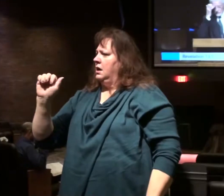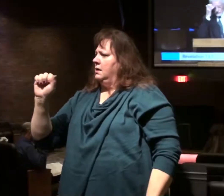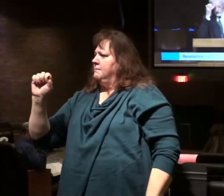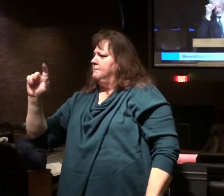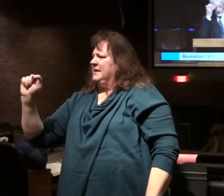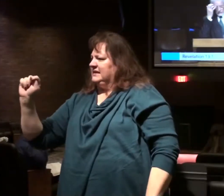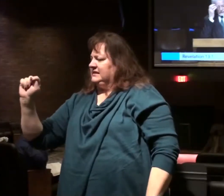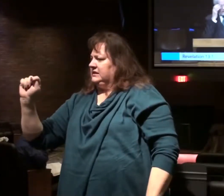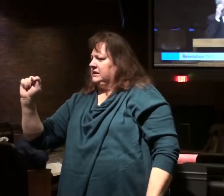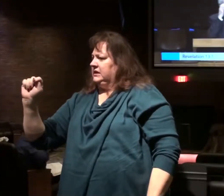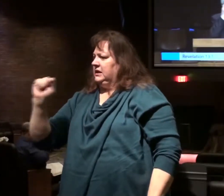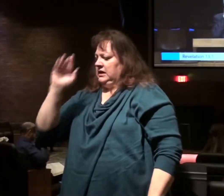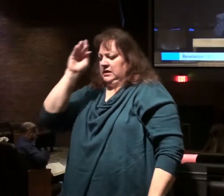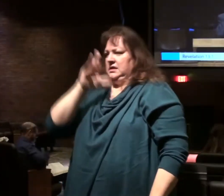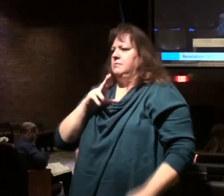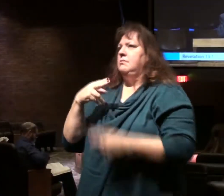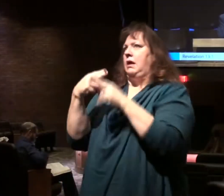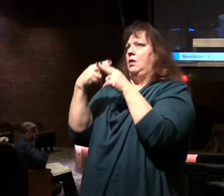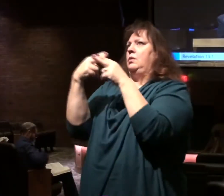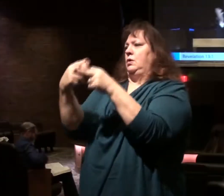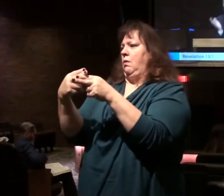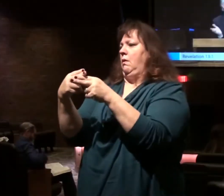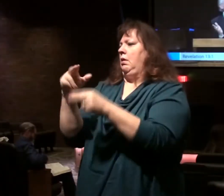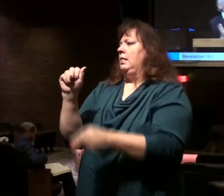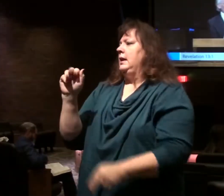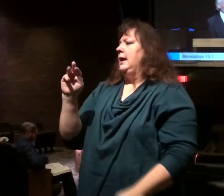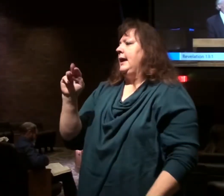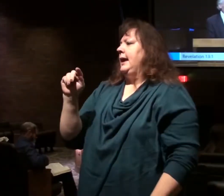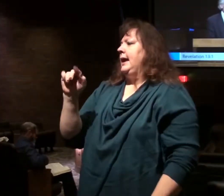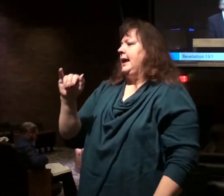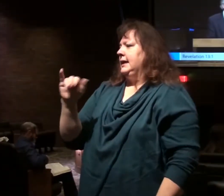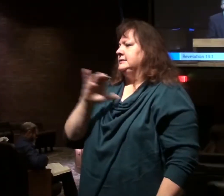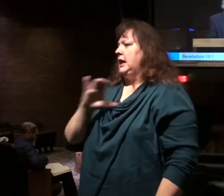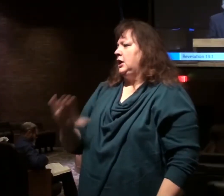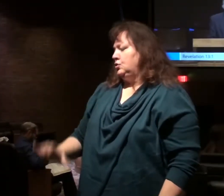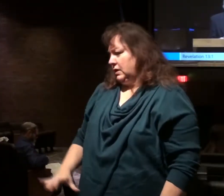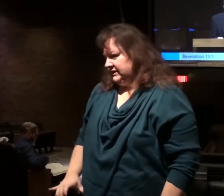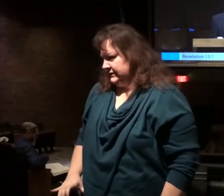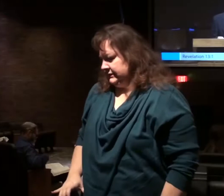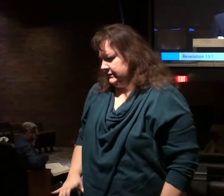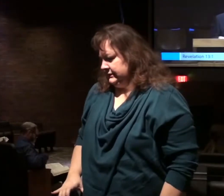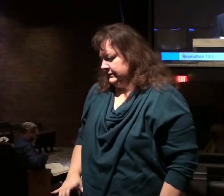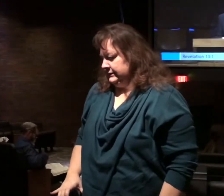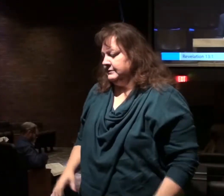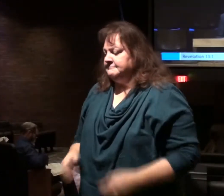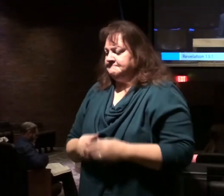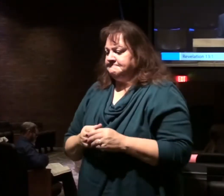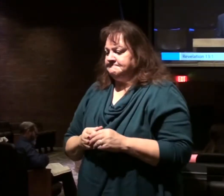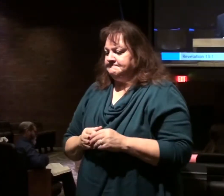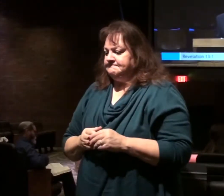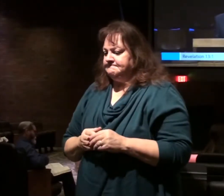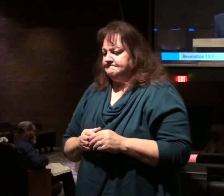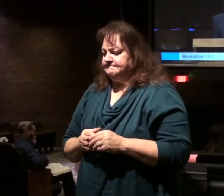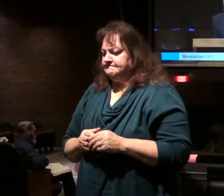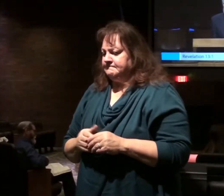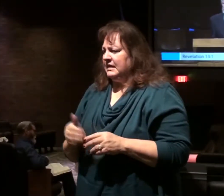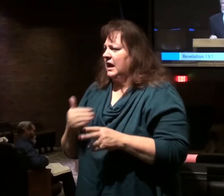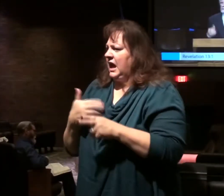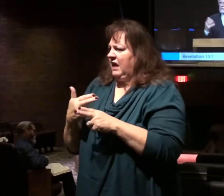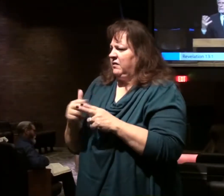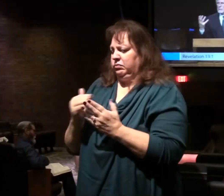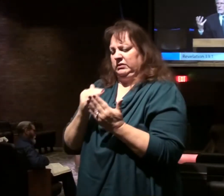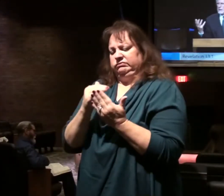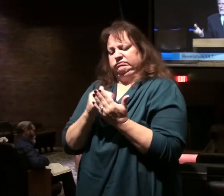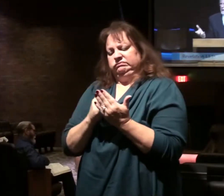This is the man that we commonly call the Antichrist. And I've got a brief